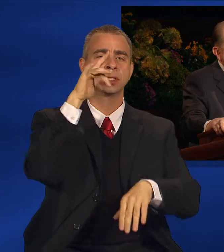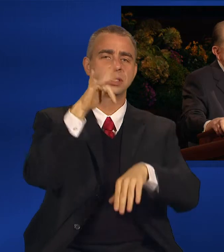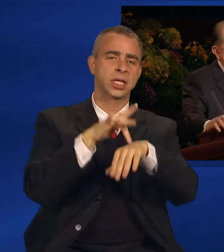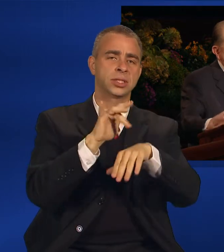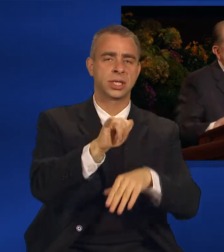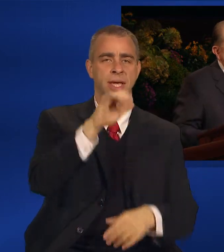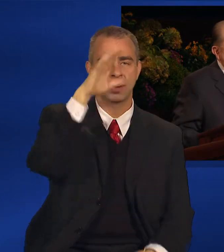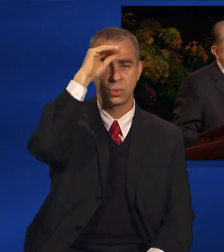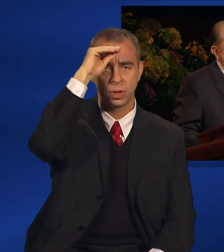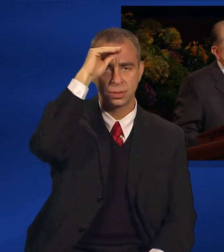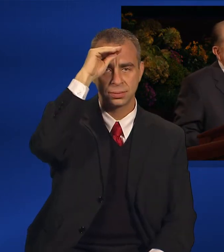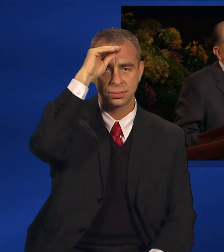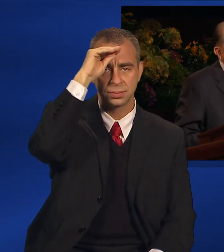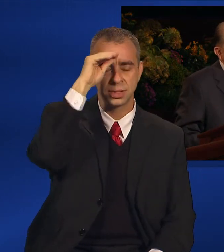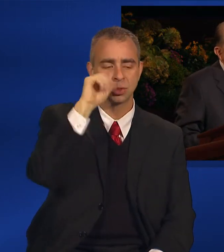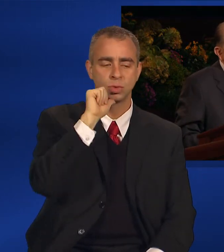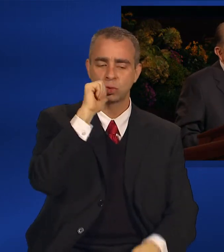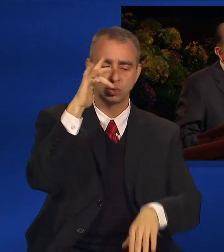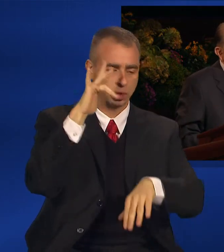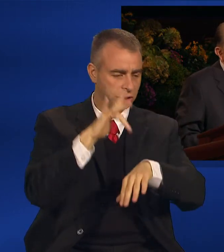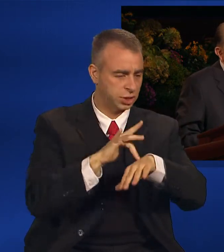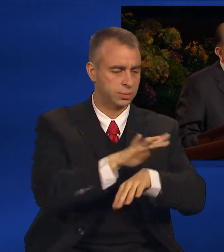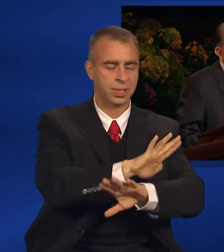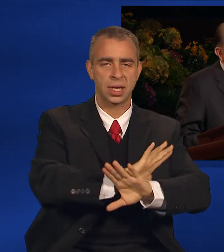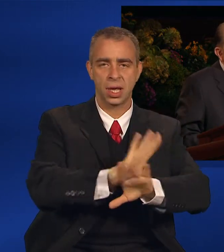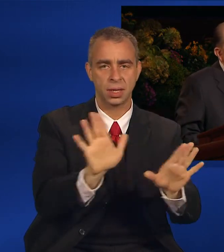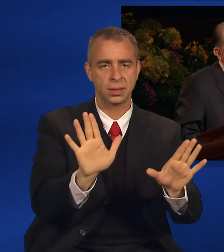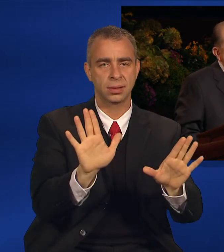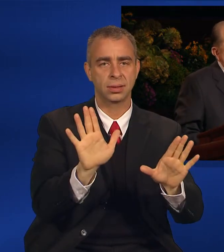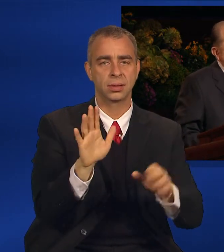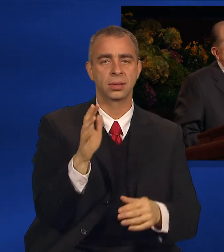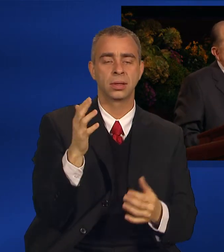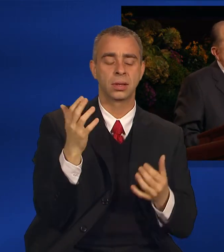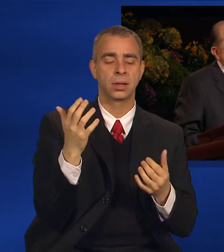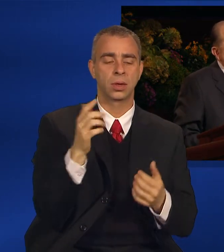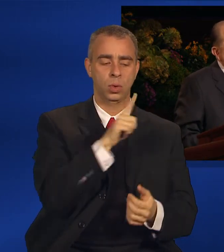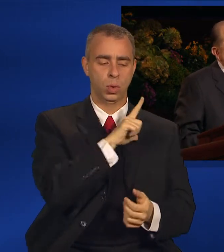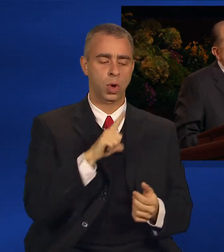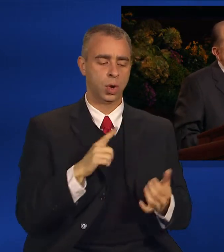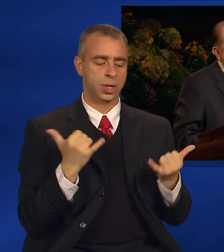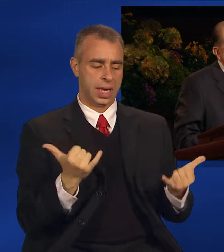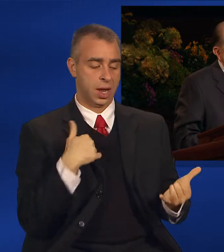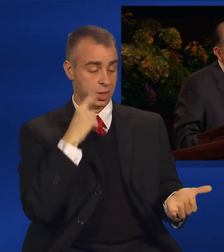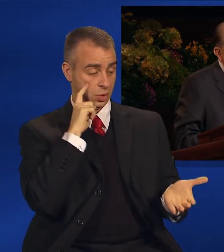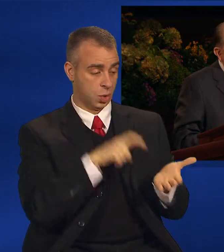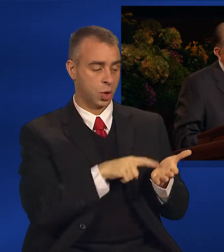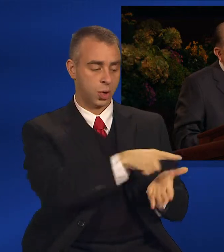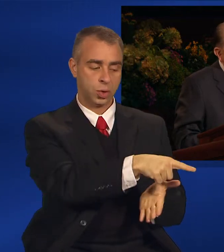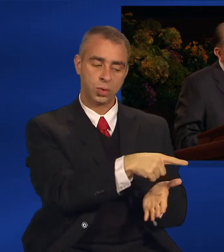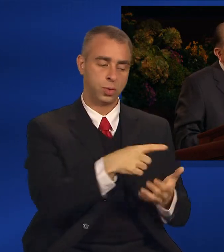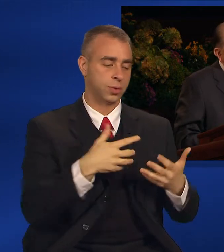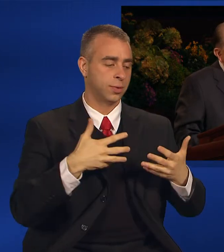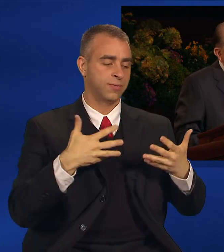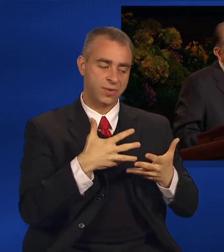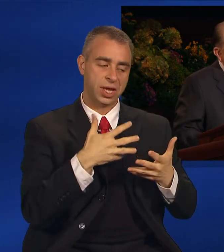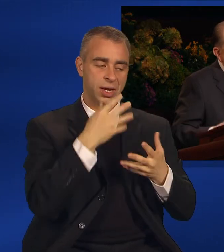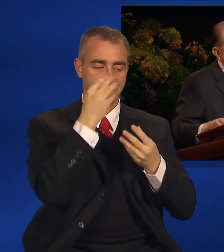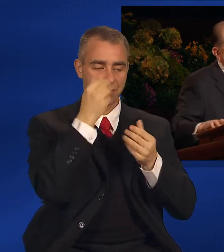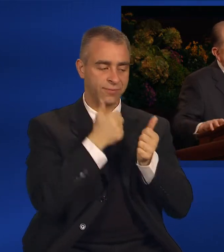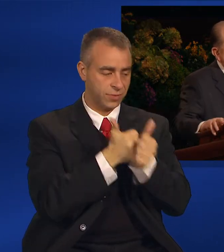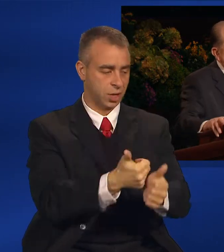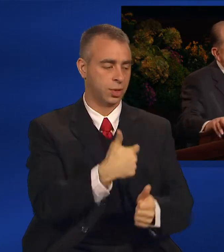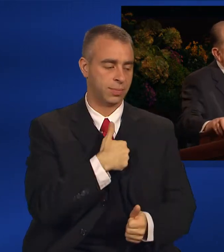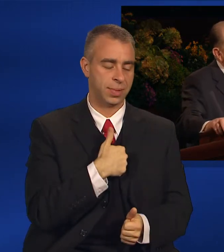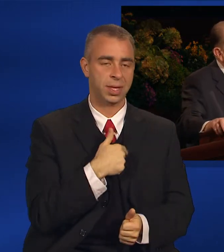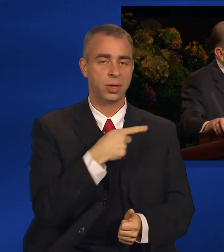neither do thou anything unto him. For now I know that thou fearest God, seeing thou